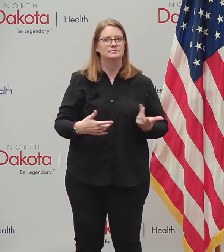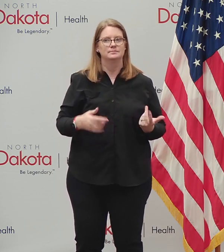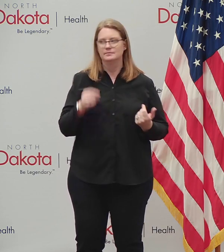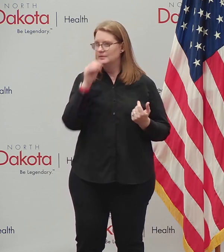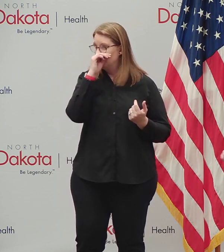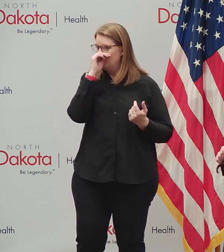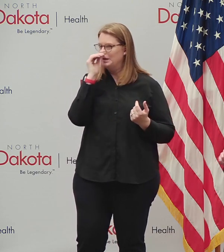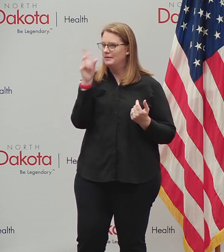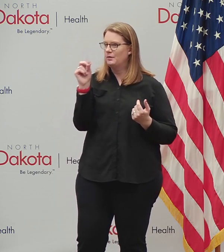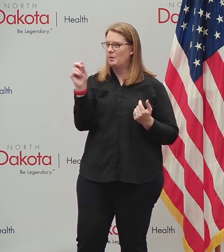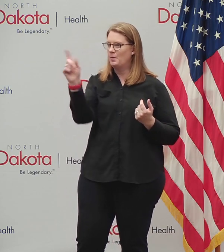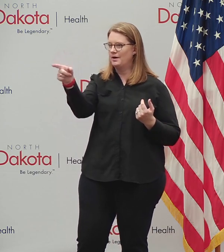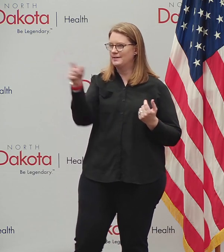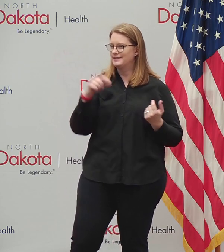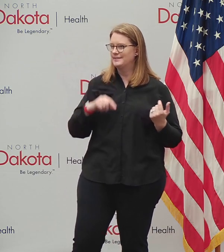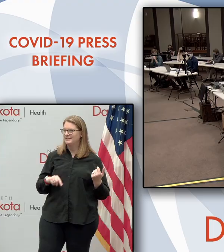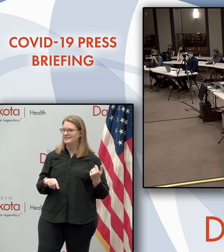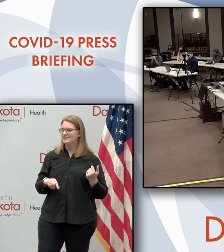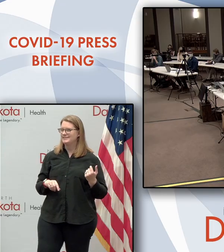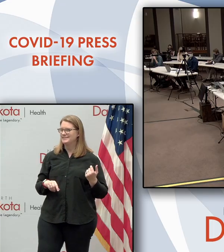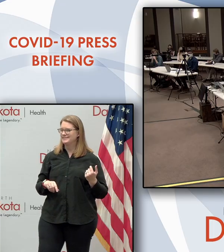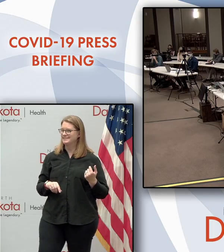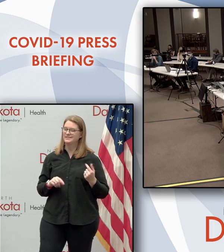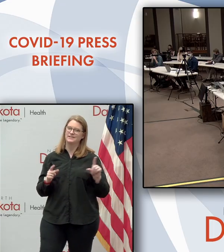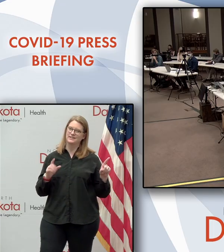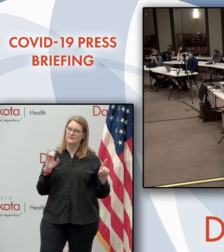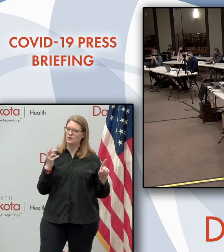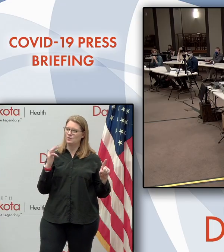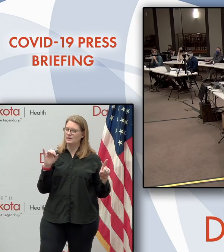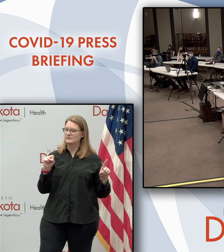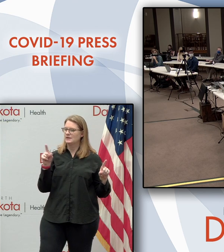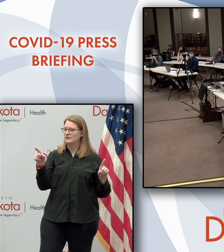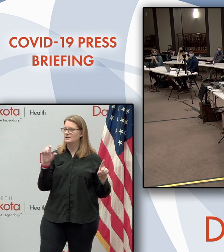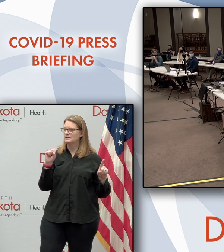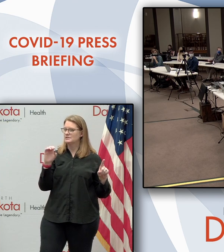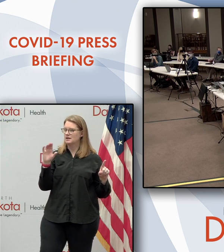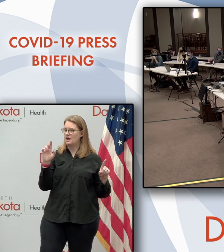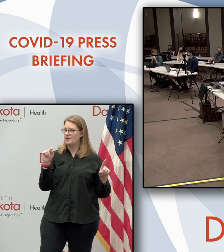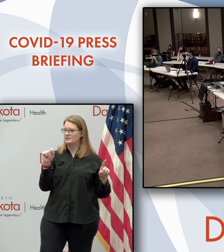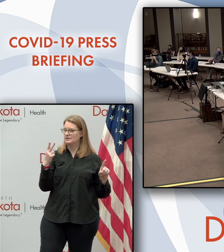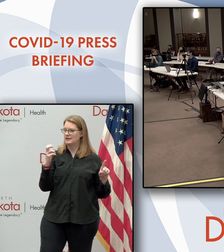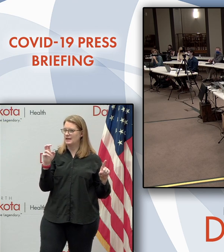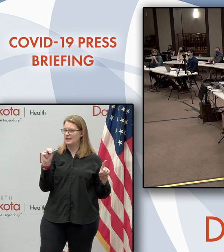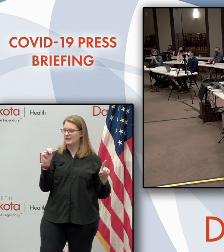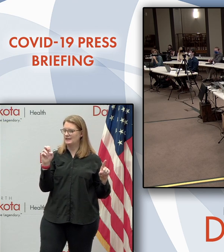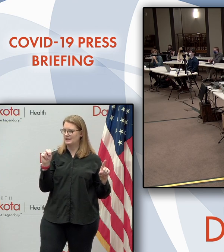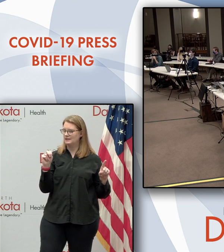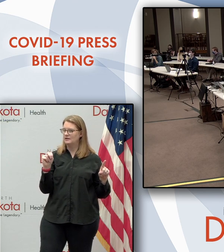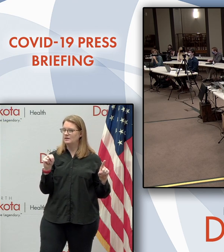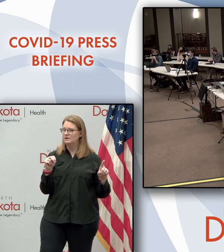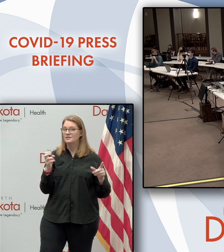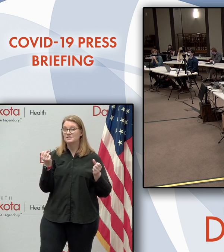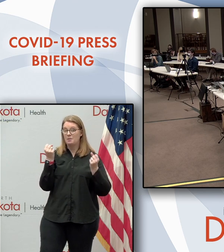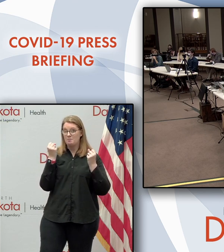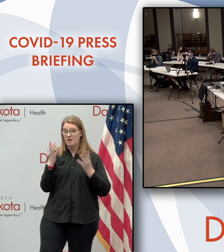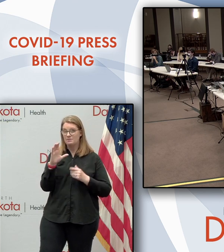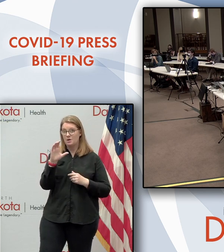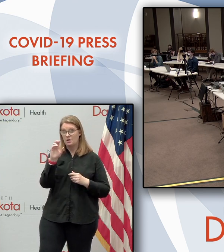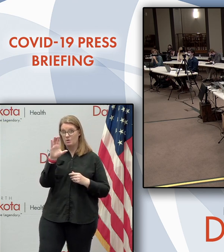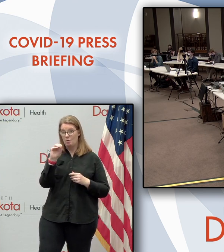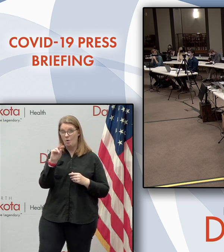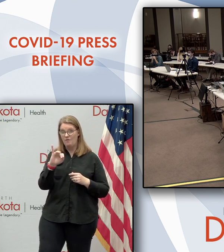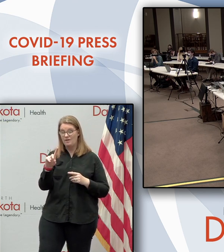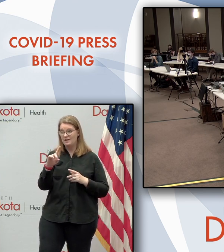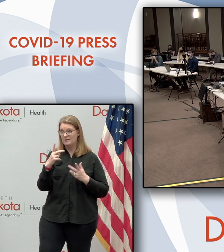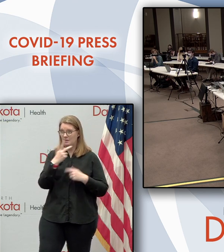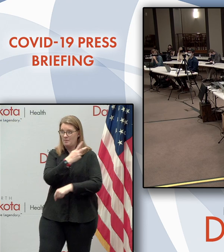I have one more for Chris. Scott Hennon. We've heard from multiple COVID patients who after